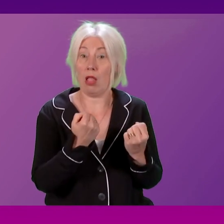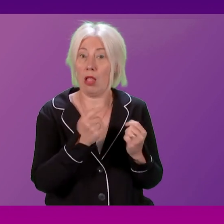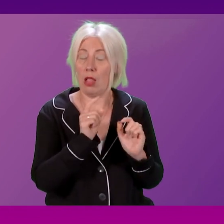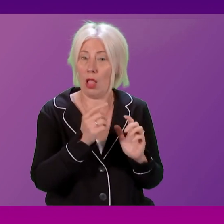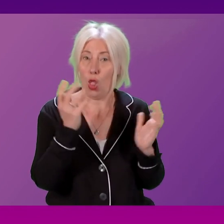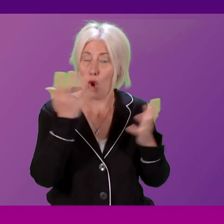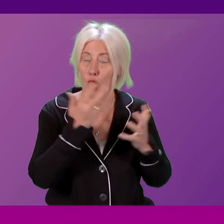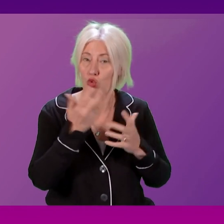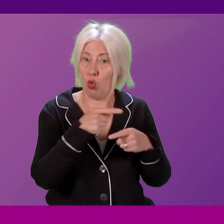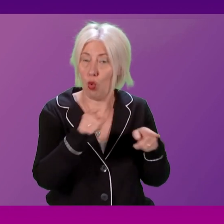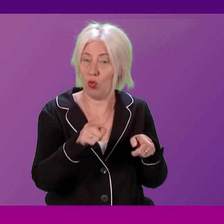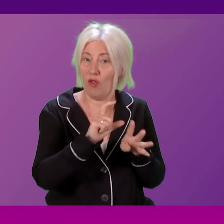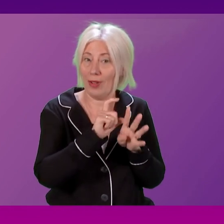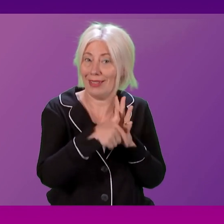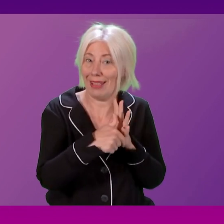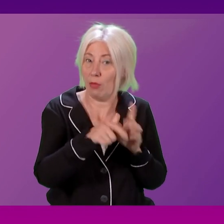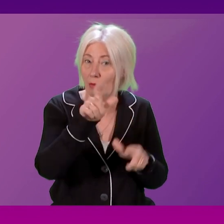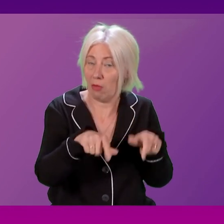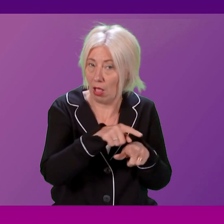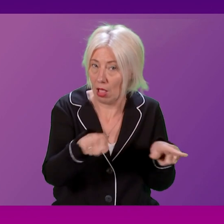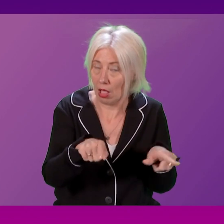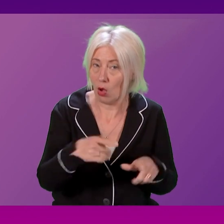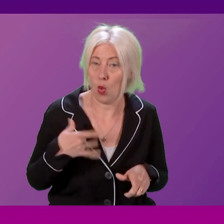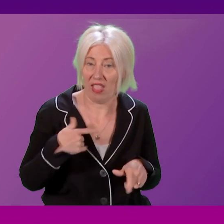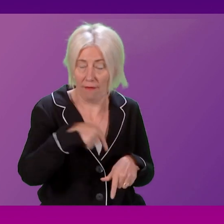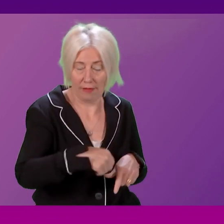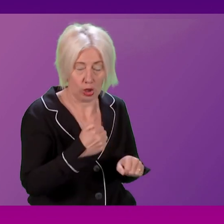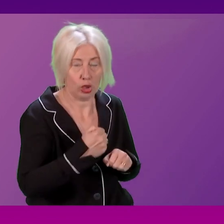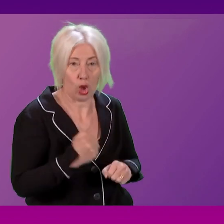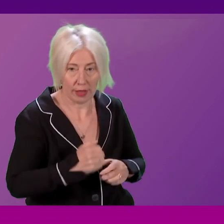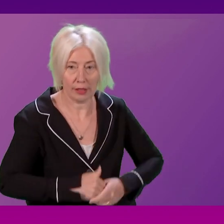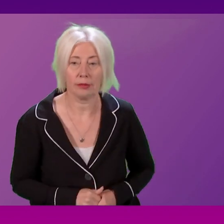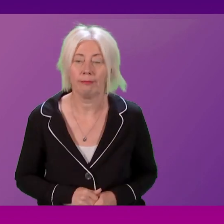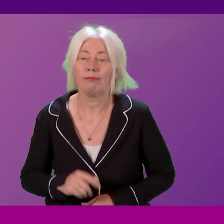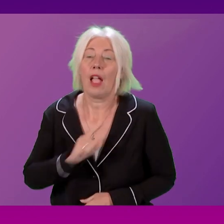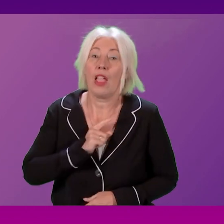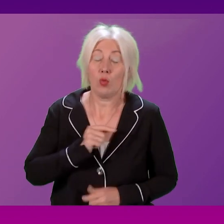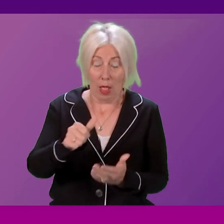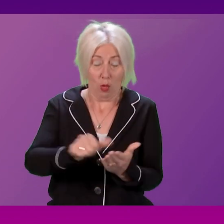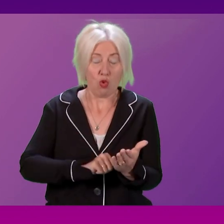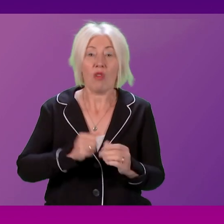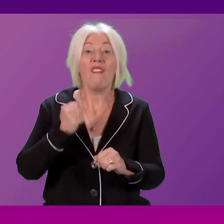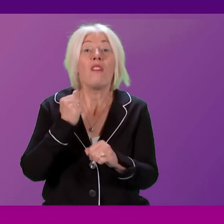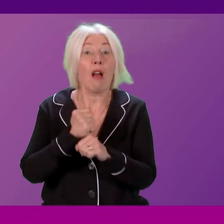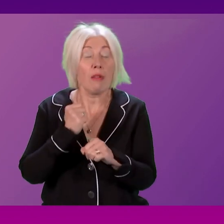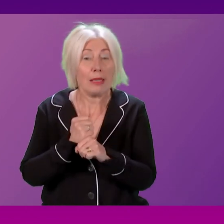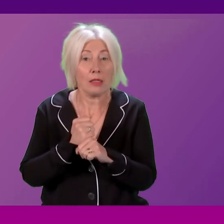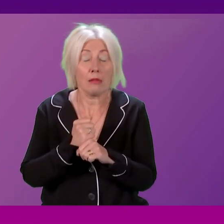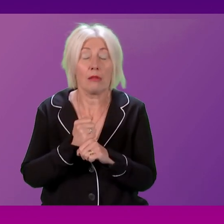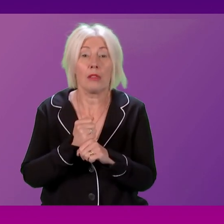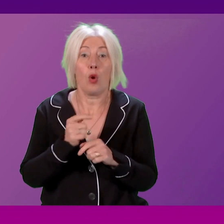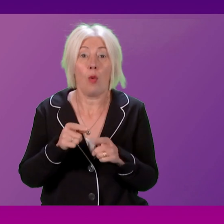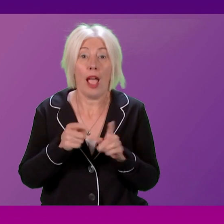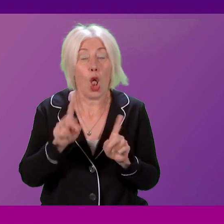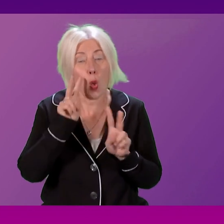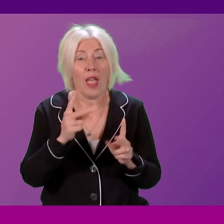concerns for disabled people living in Scotland. That's why my programme for government, of course, committed to reopen the